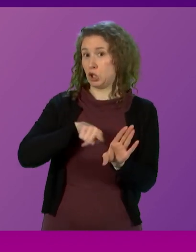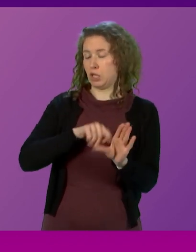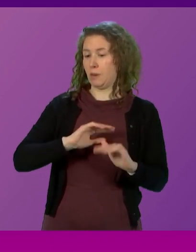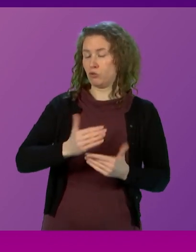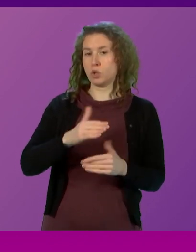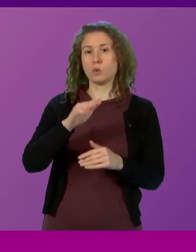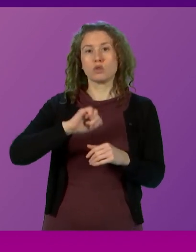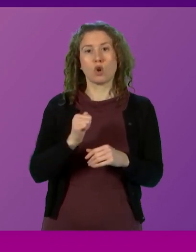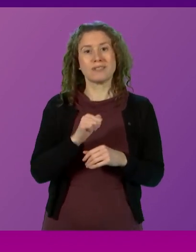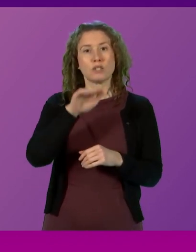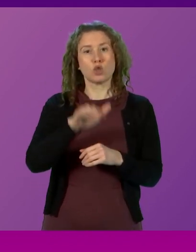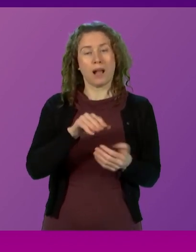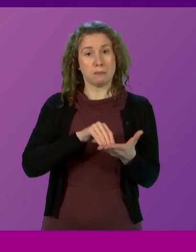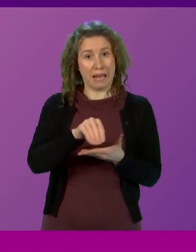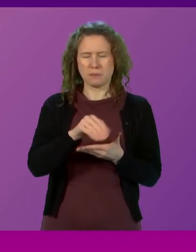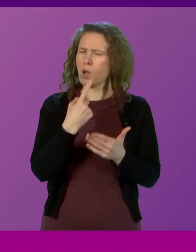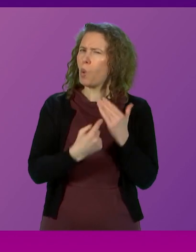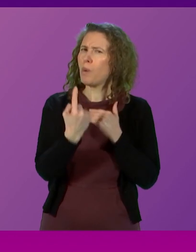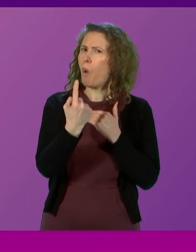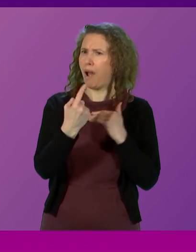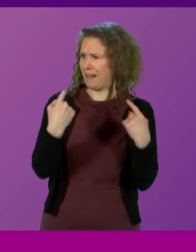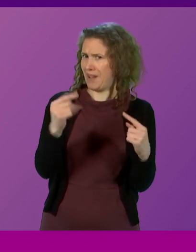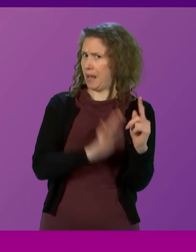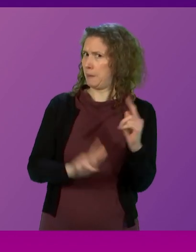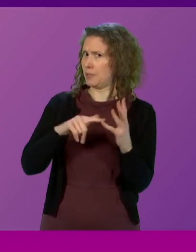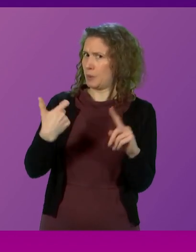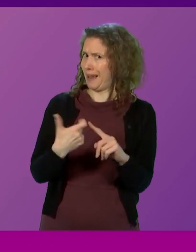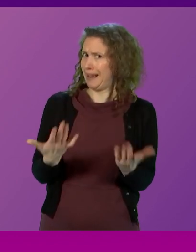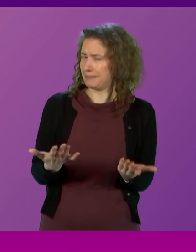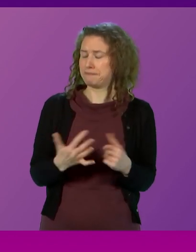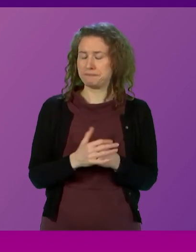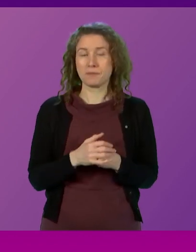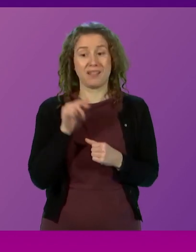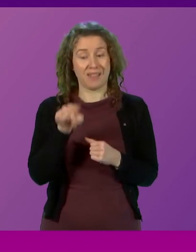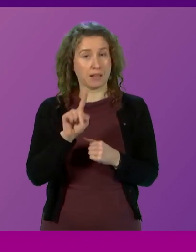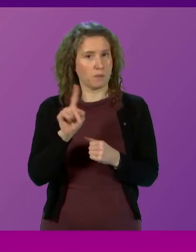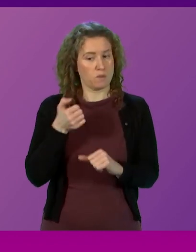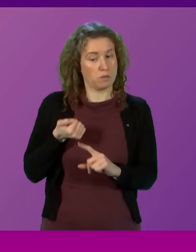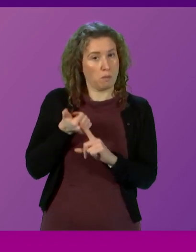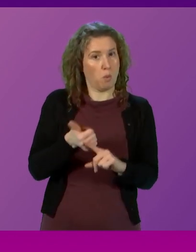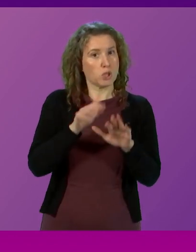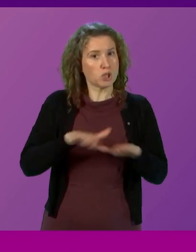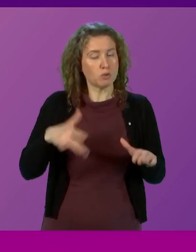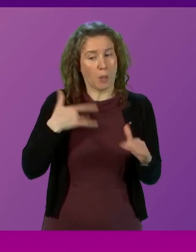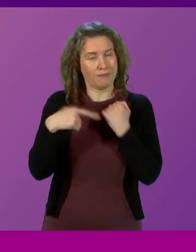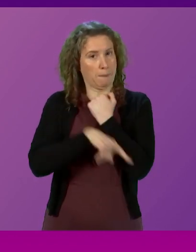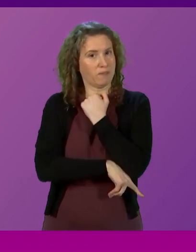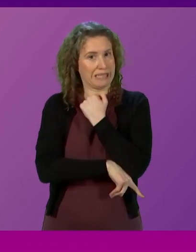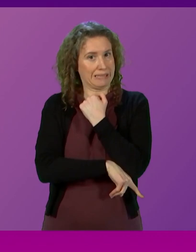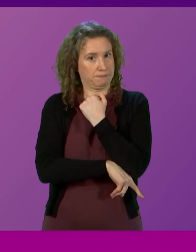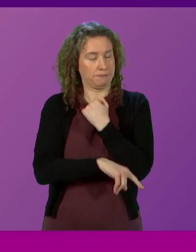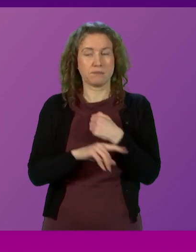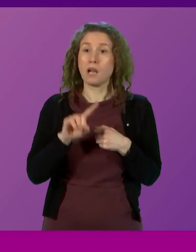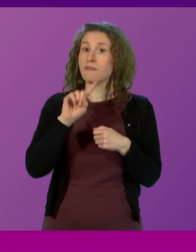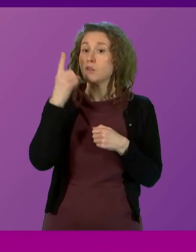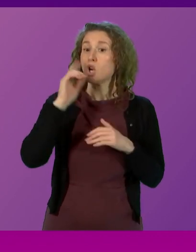Scottish child payment, the only measure of its kind available in the United Kingdom to support children living in poverty. It was